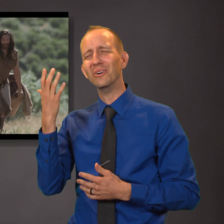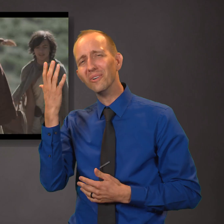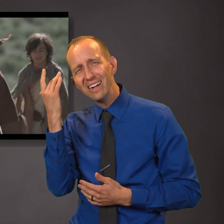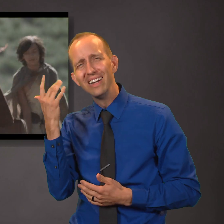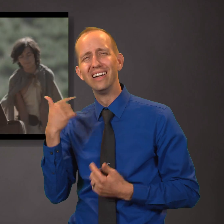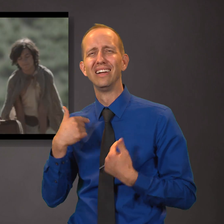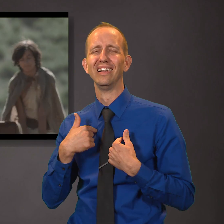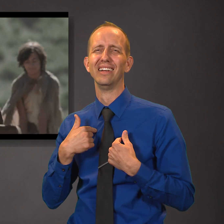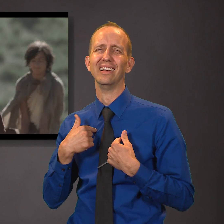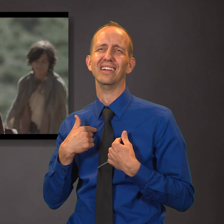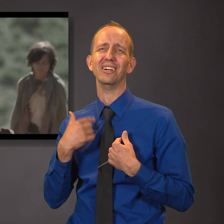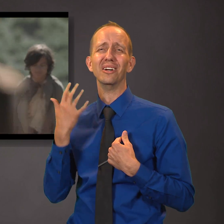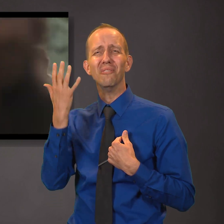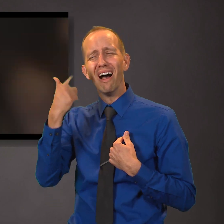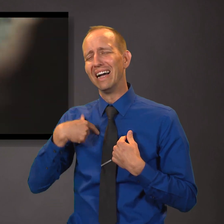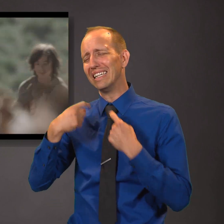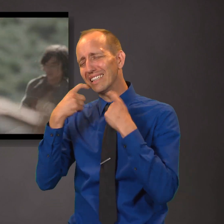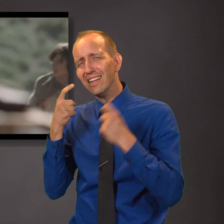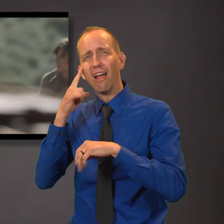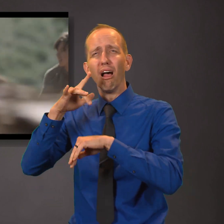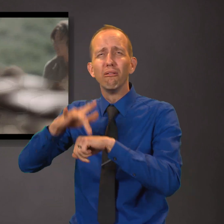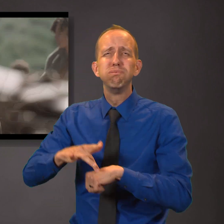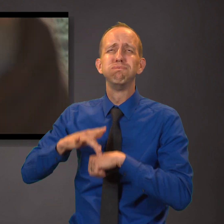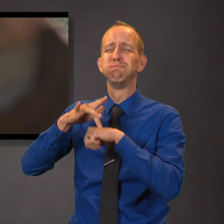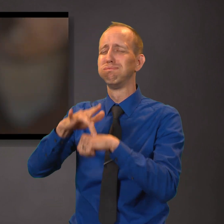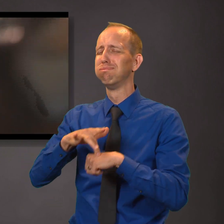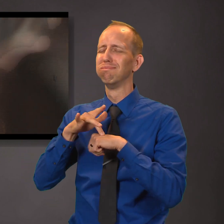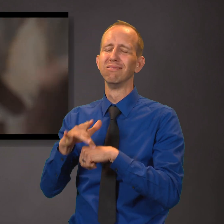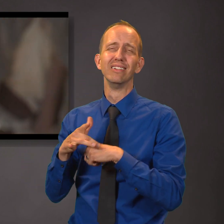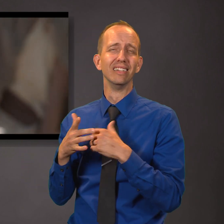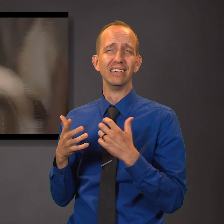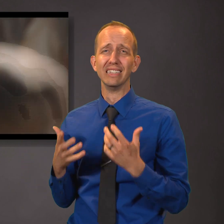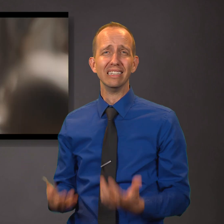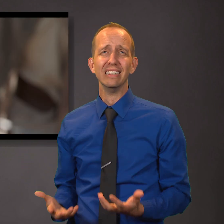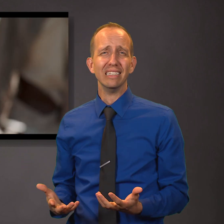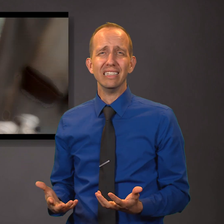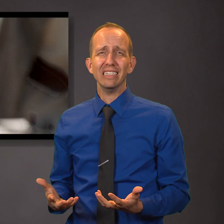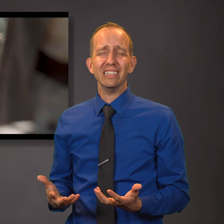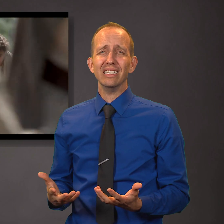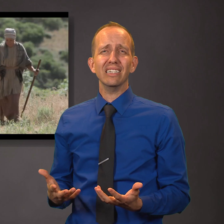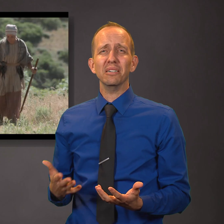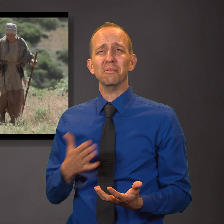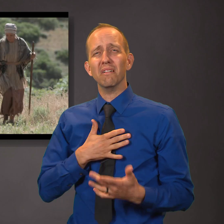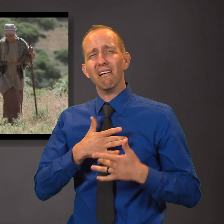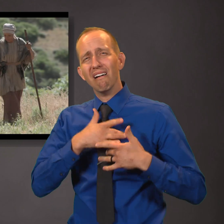Rejoice, O my heart. And give place no more for the enemy of my soul.